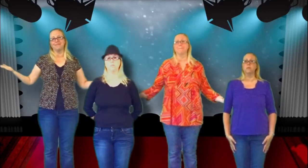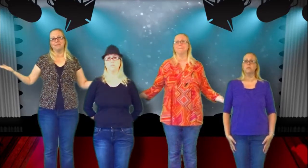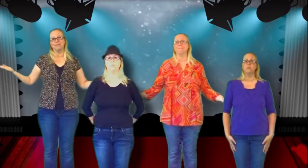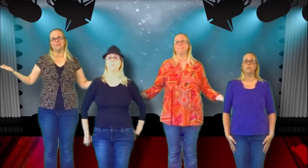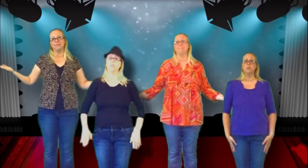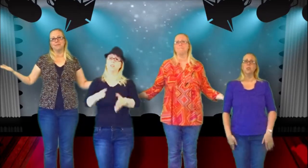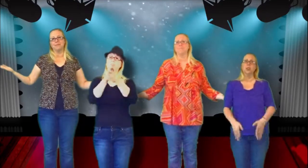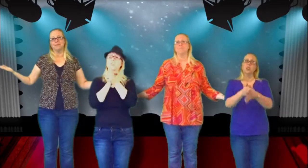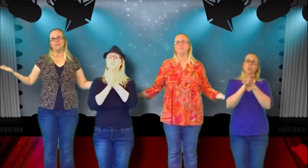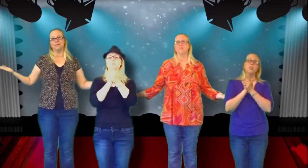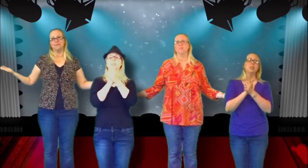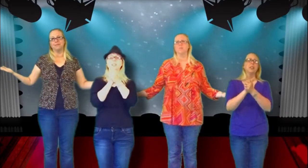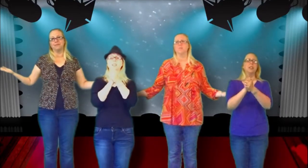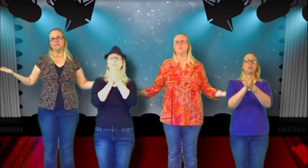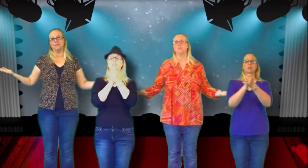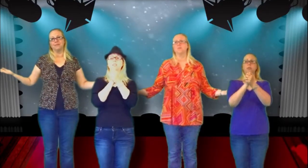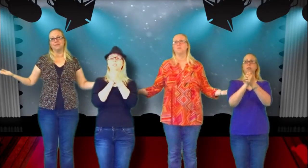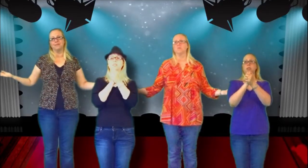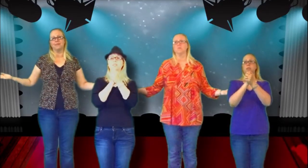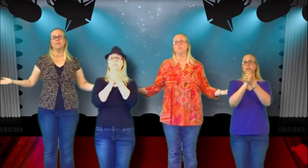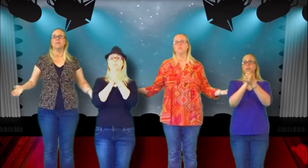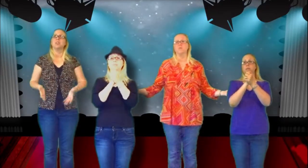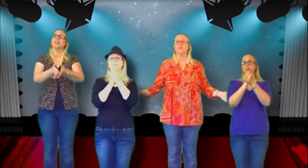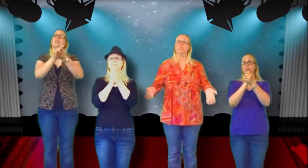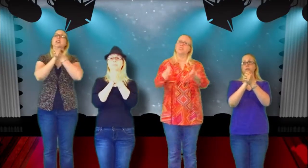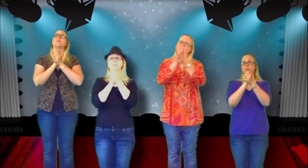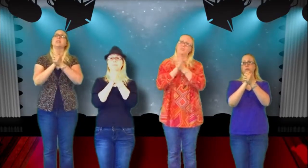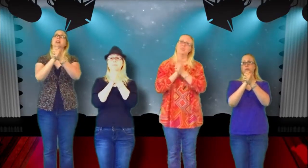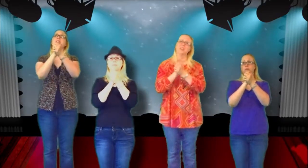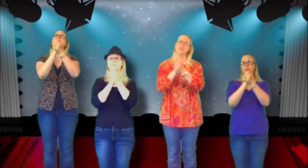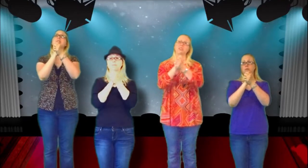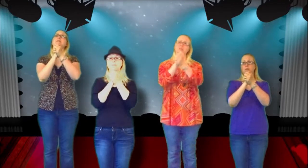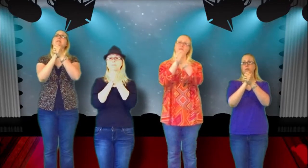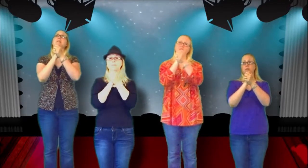Just believe Just believe He